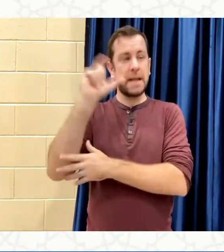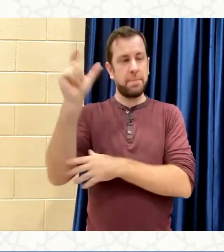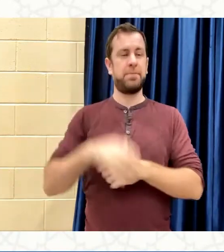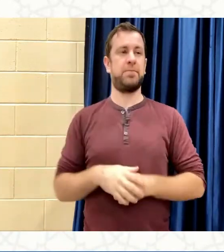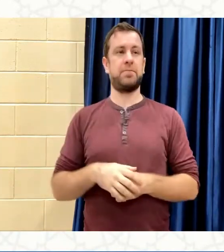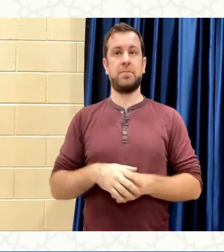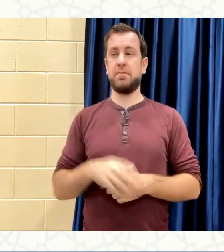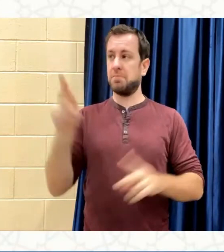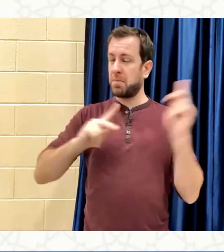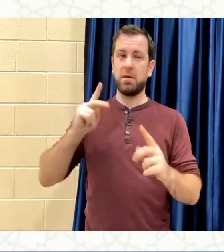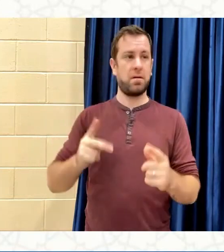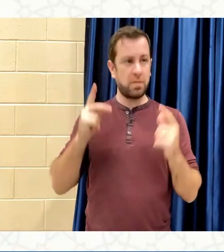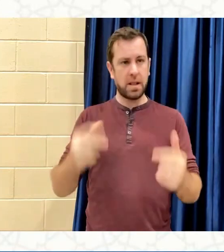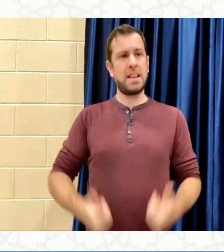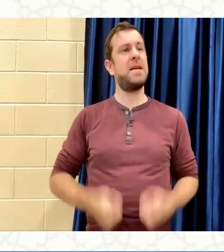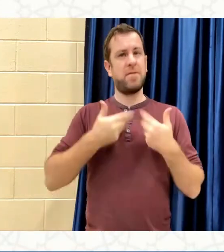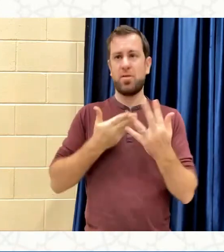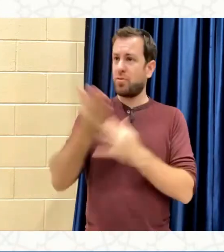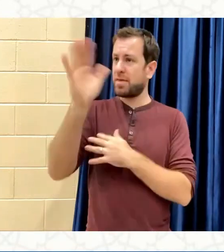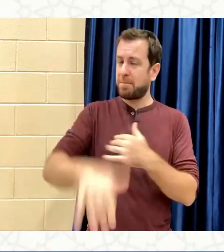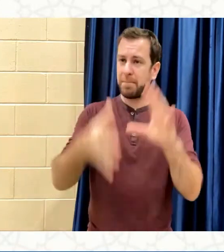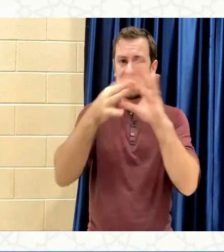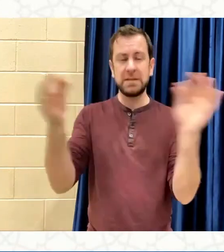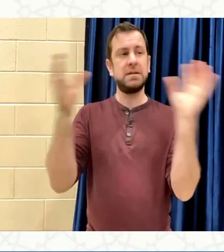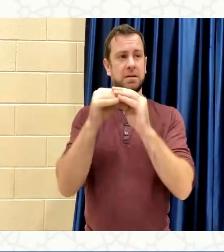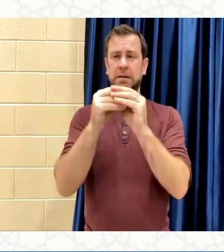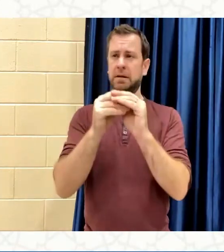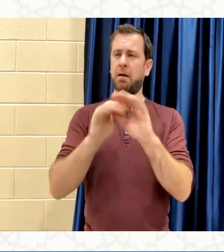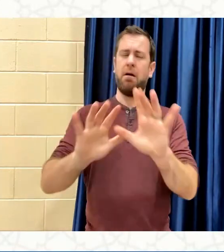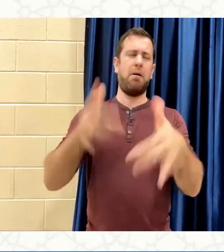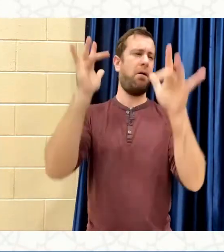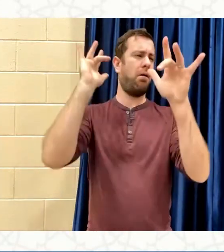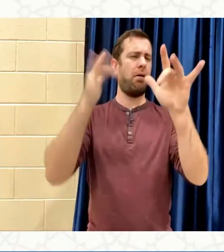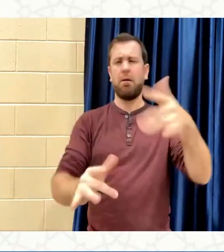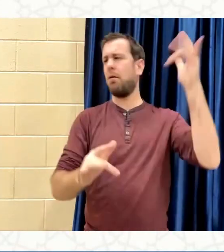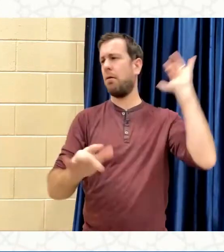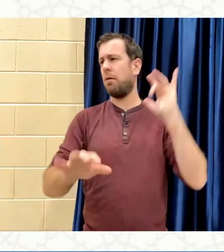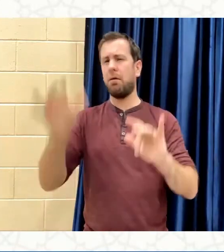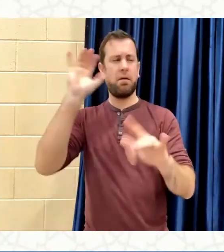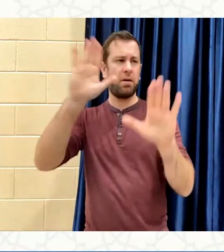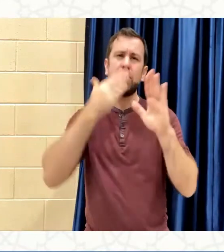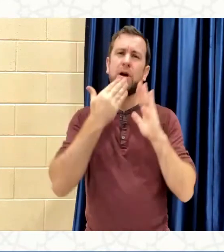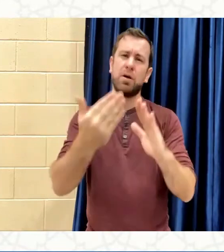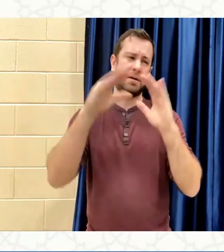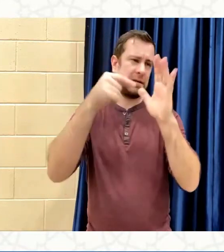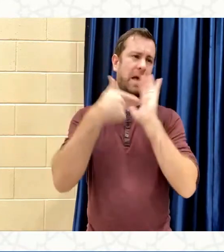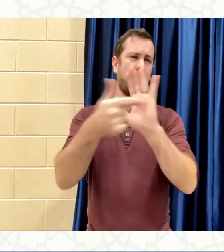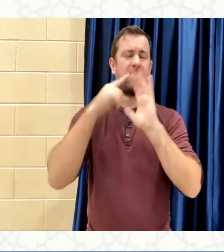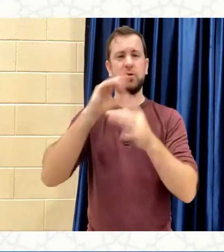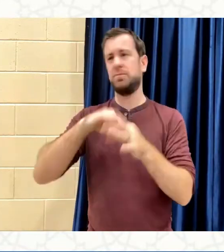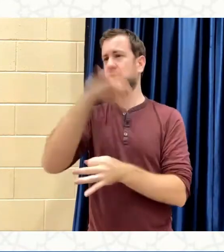People lived by it and they were shining examples of spirituality.